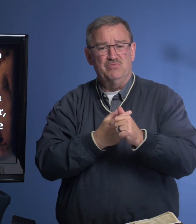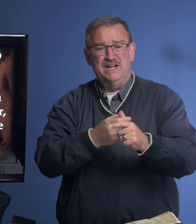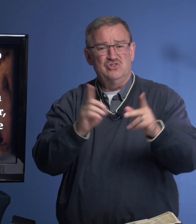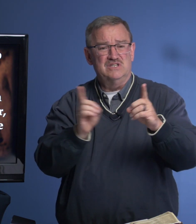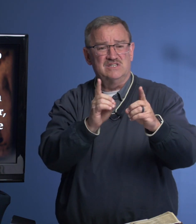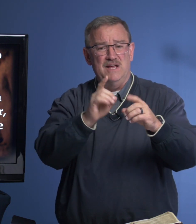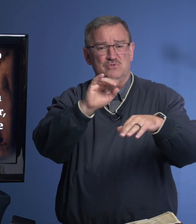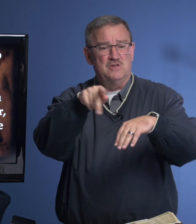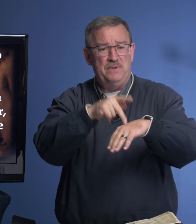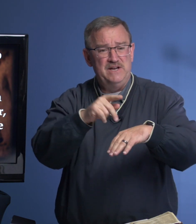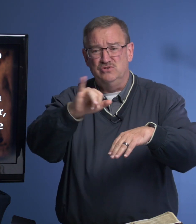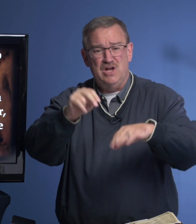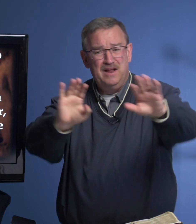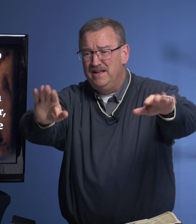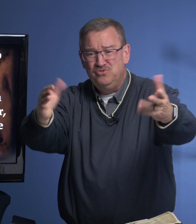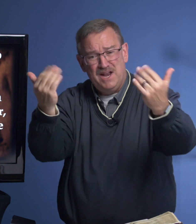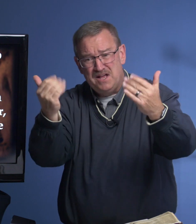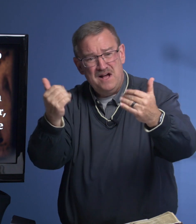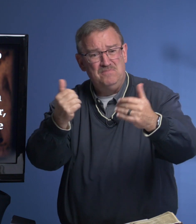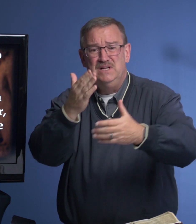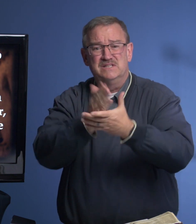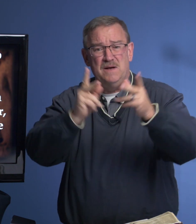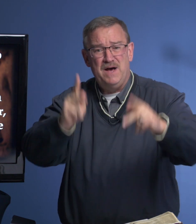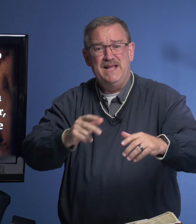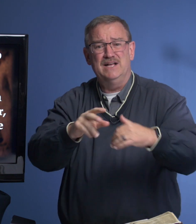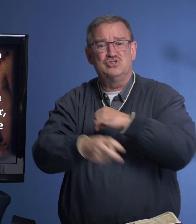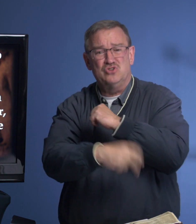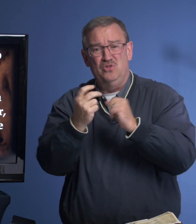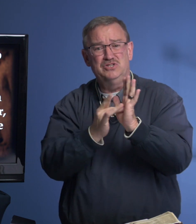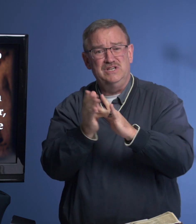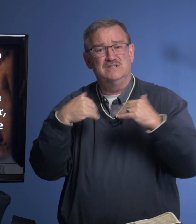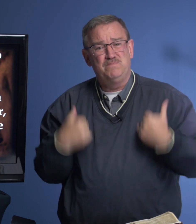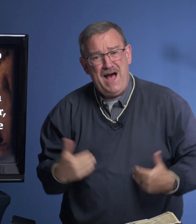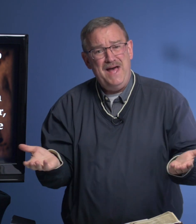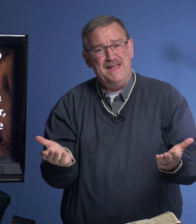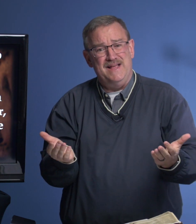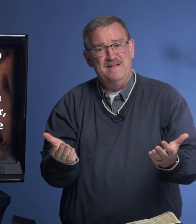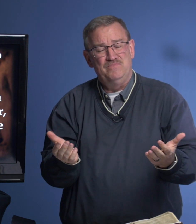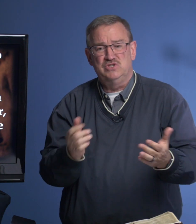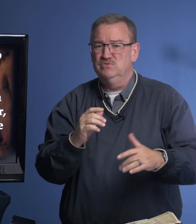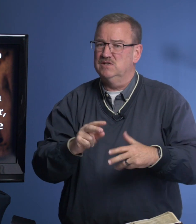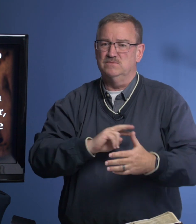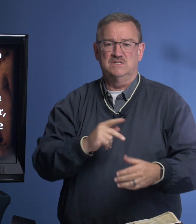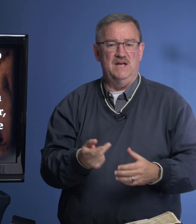ran to the disciples, to Peter and John. You've got to come. Somebody has stolen Jesus' body. She was upset.